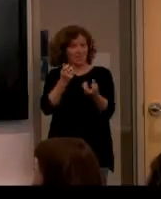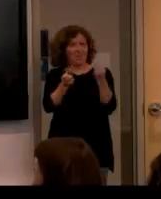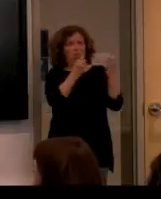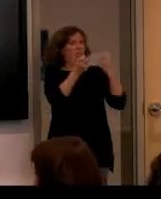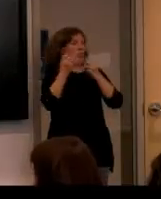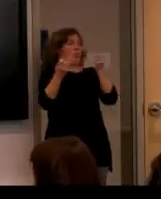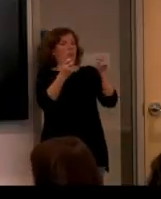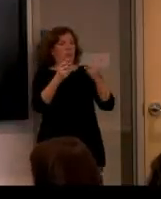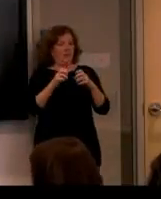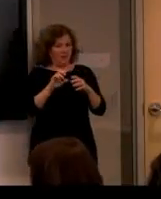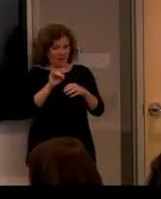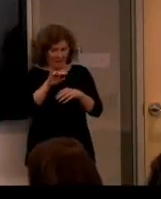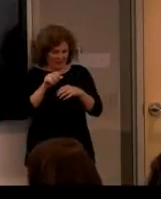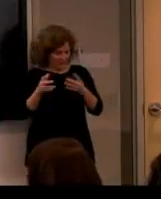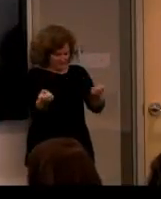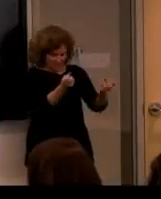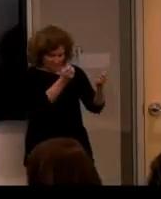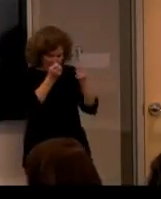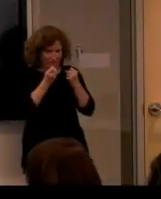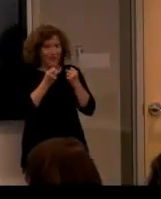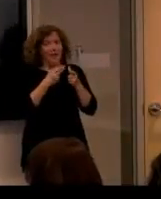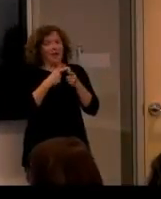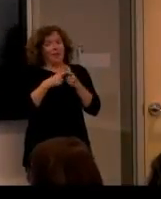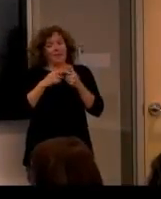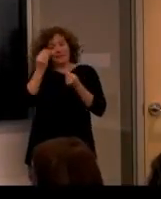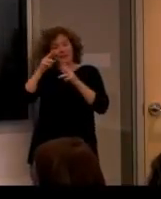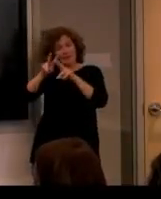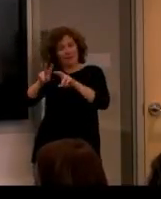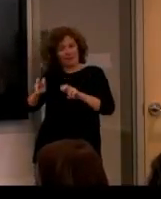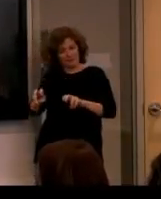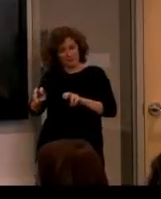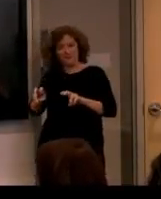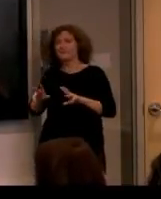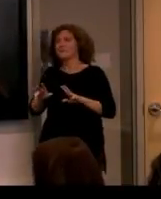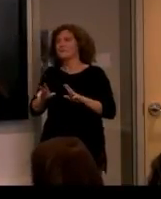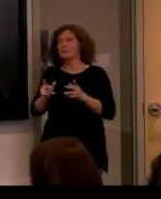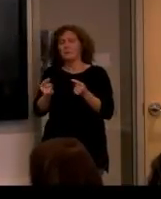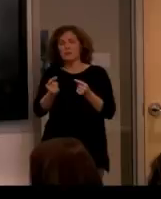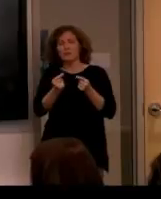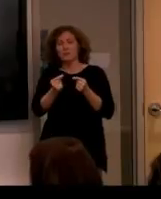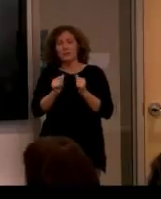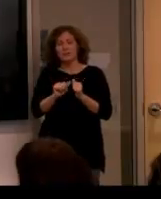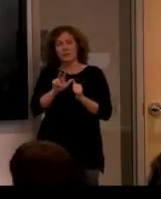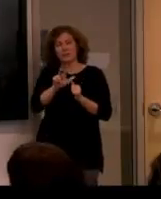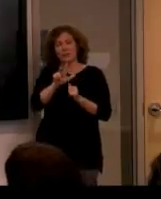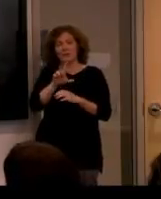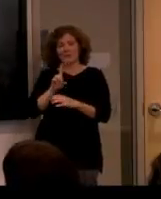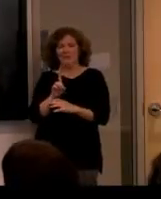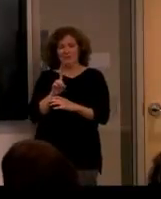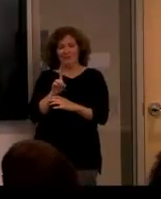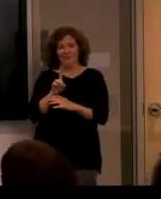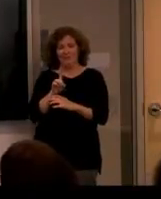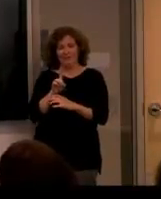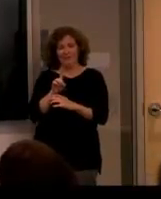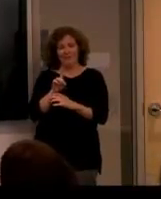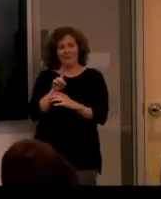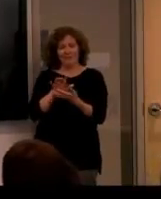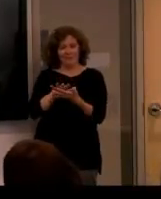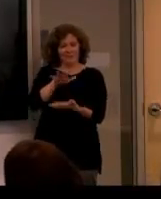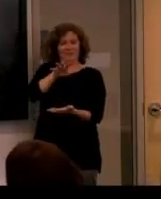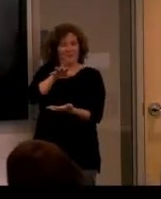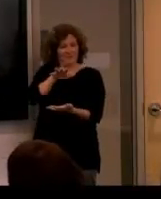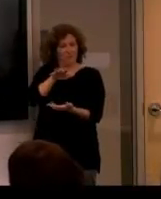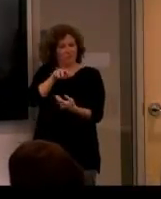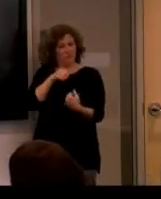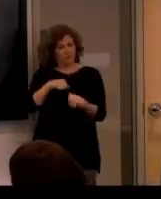And their data analysis, they're doing lots of things in 3D to try and, you know,